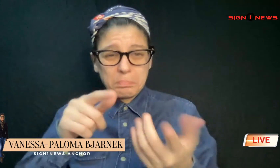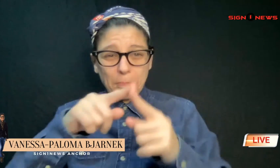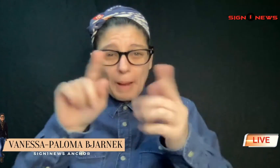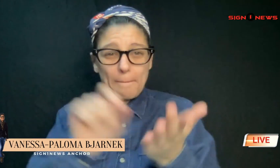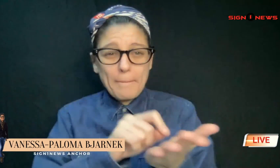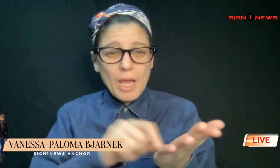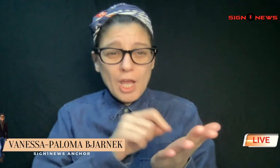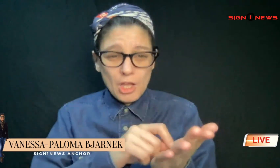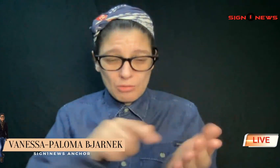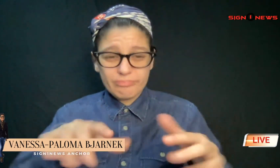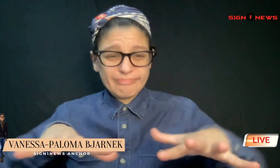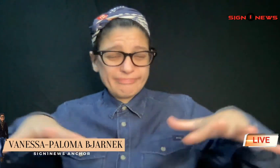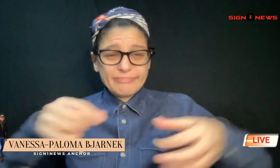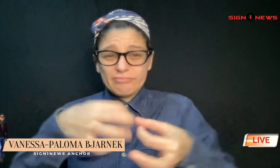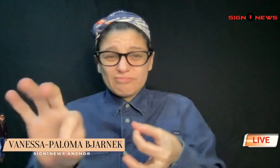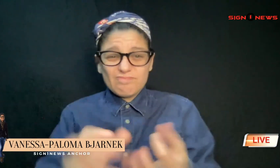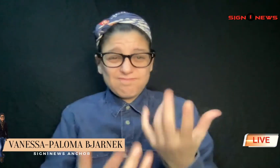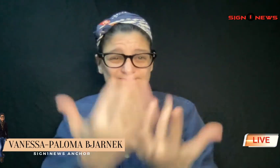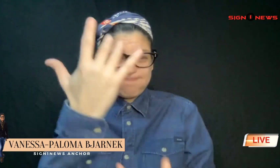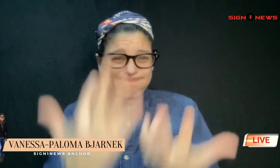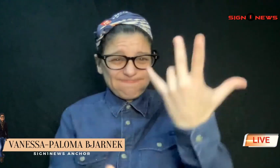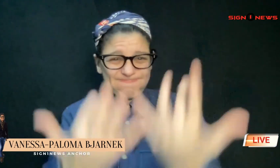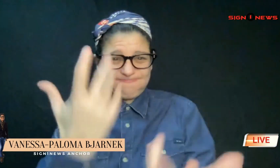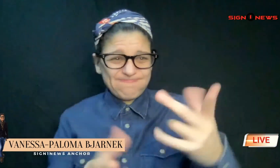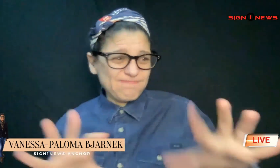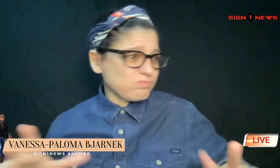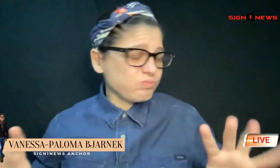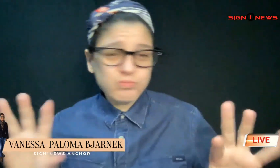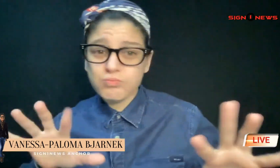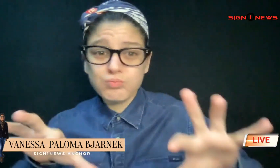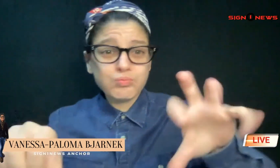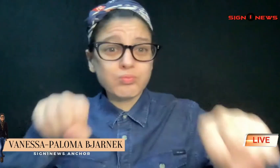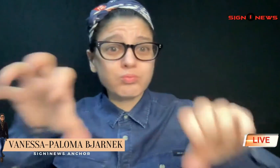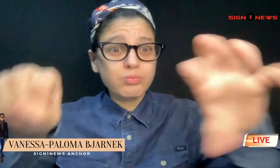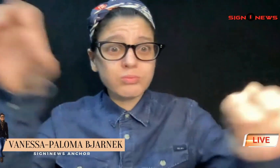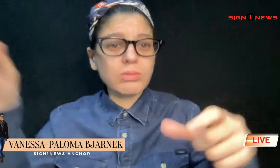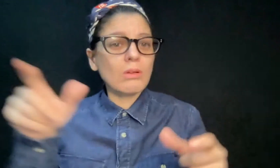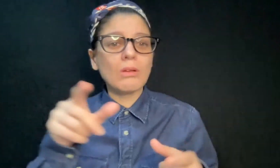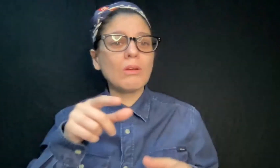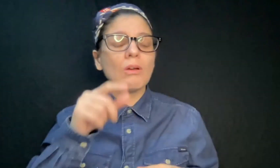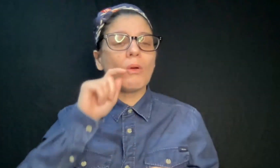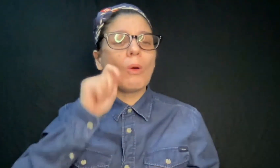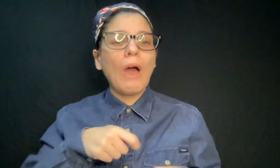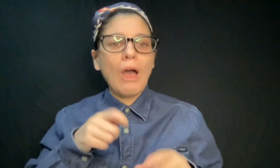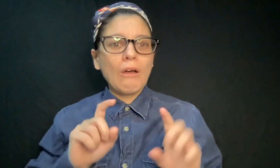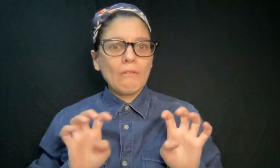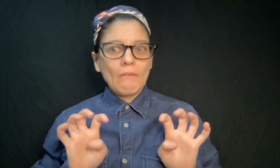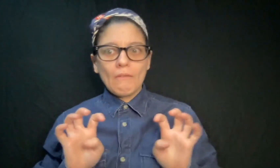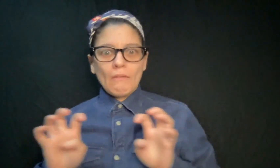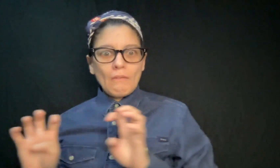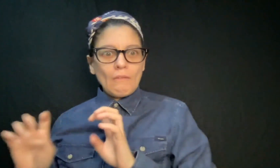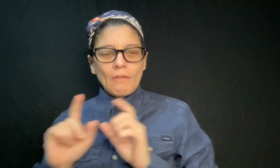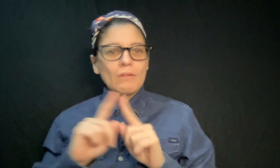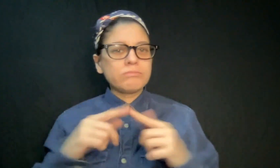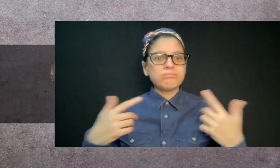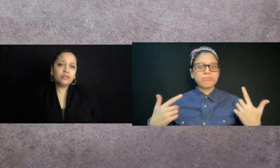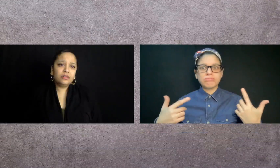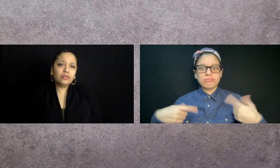the people of Ukraine are